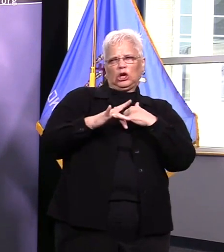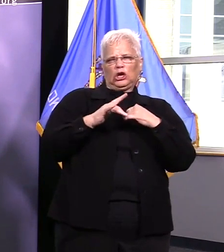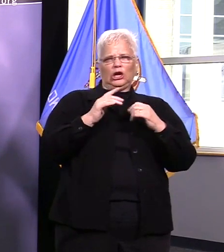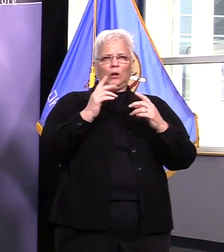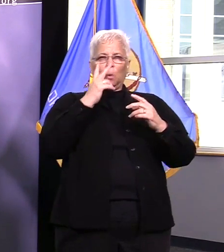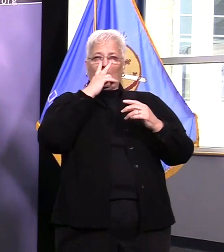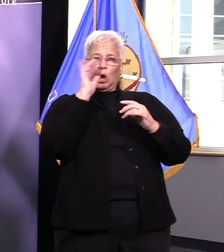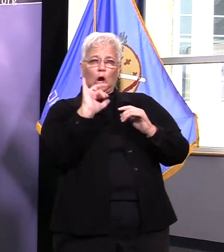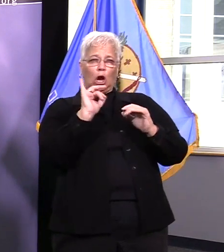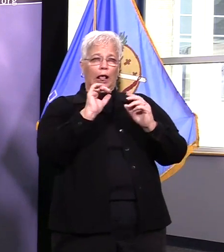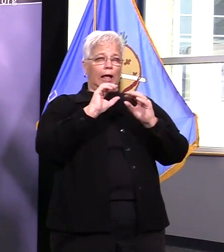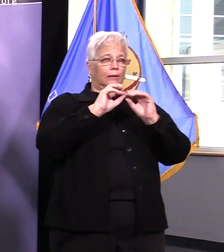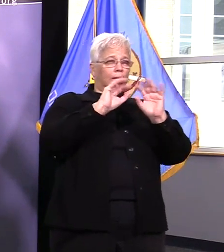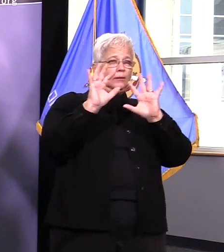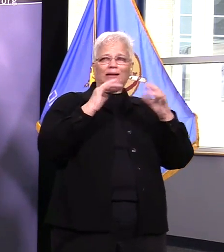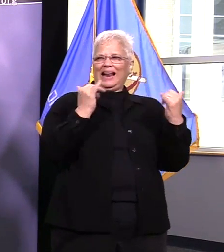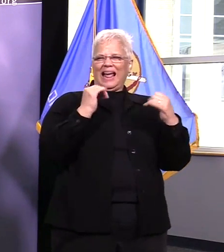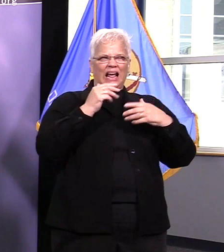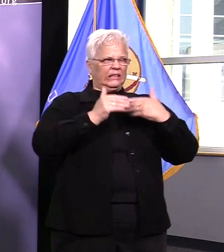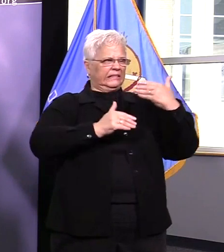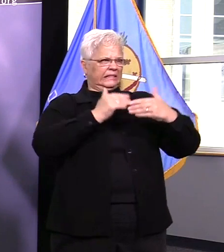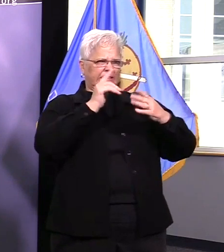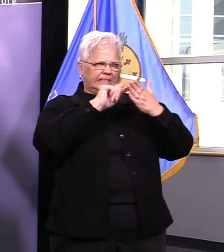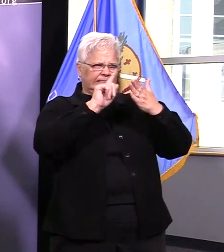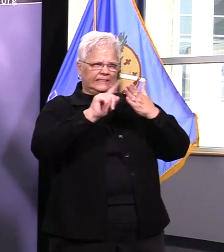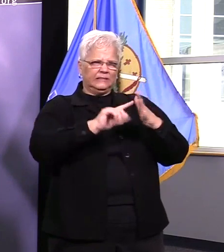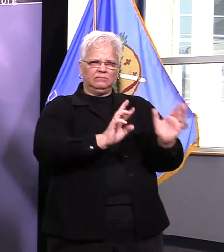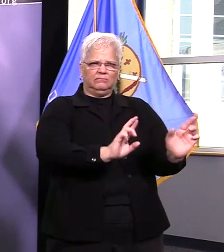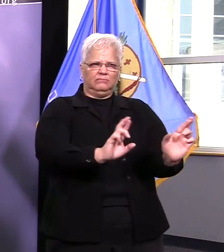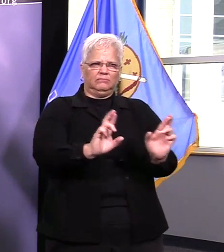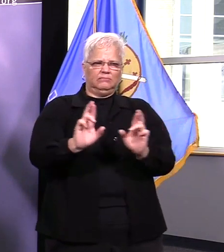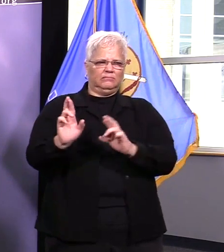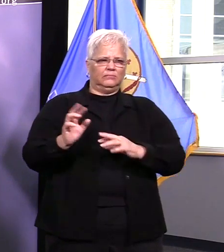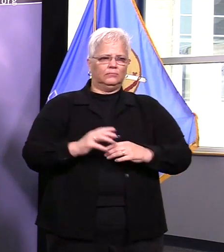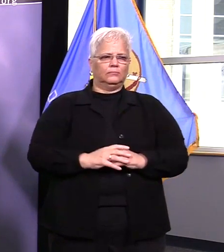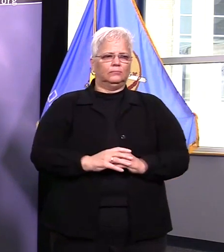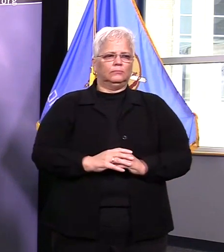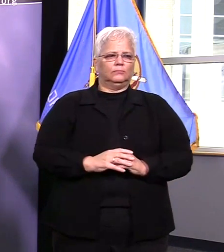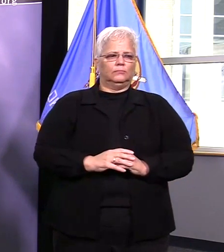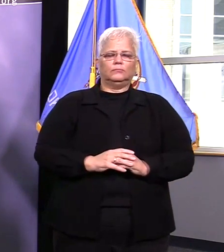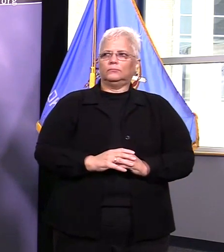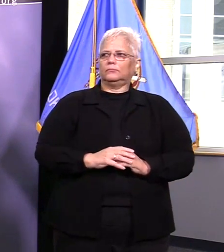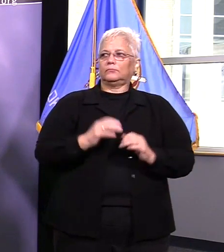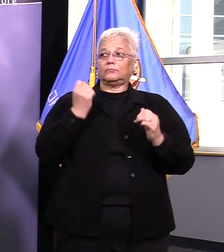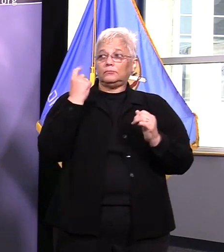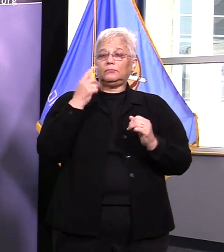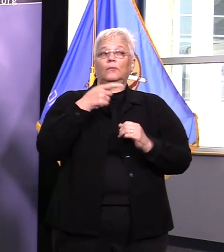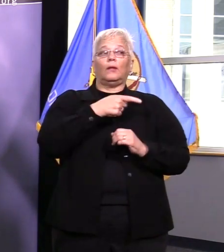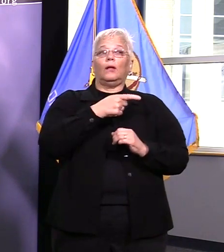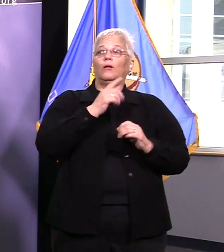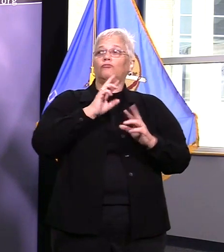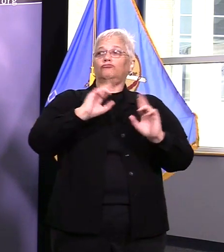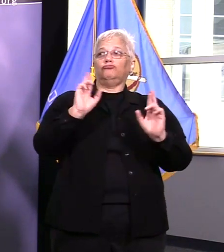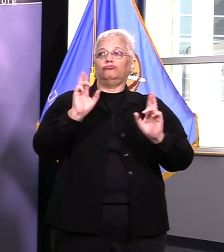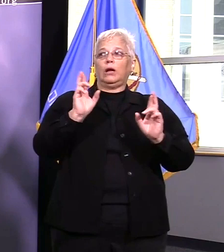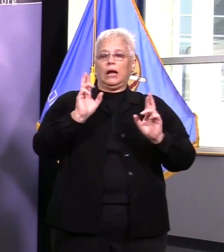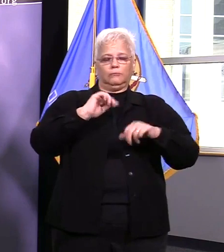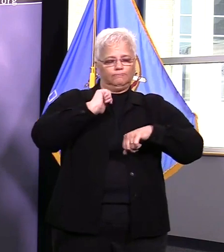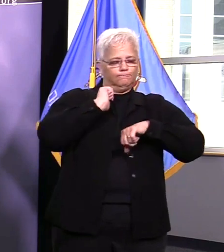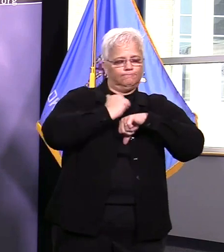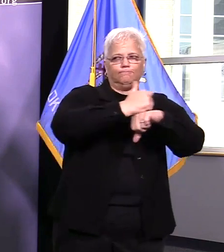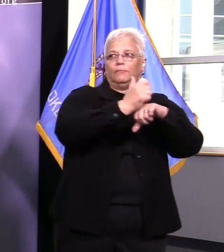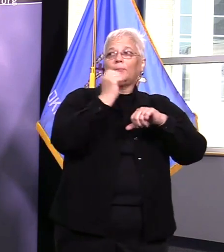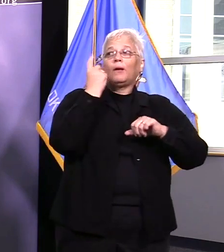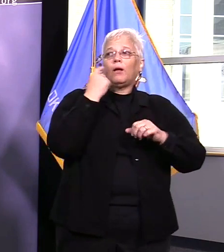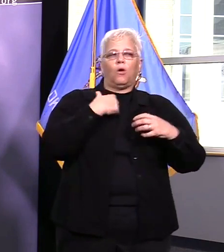plan that we have just in case we're doing it at the behest of the governor in order to assist their planning and to give him options on further weight